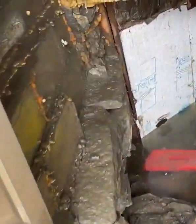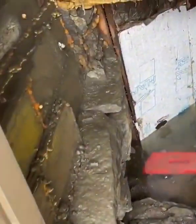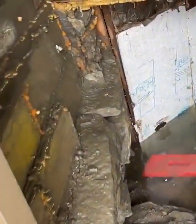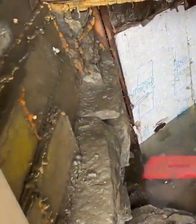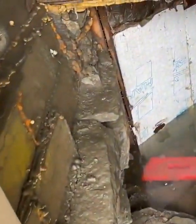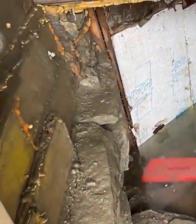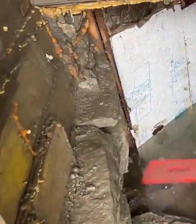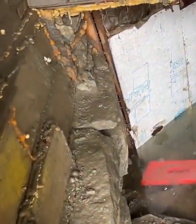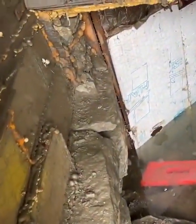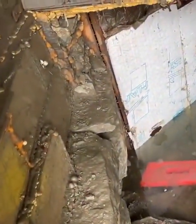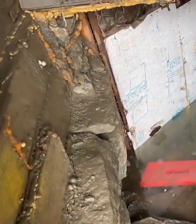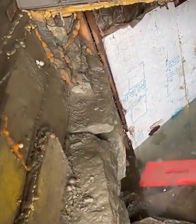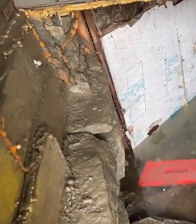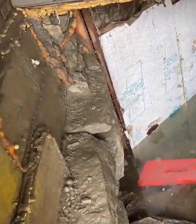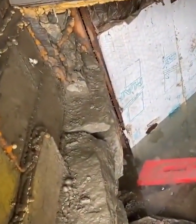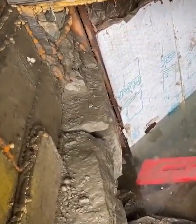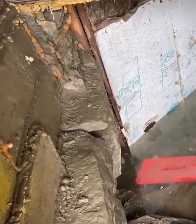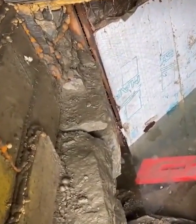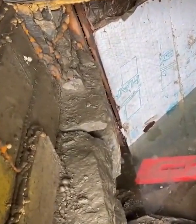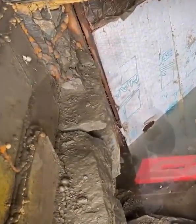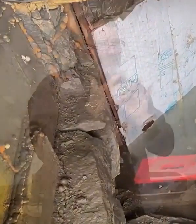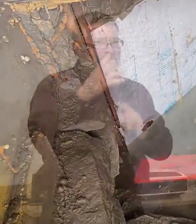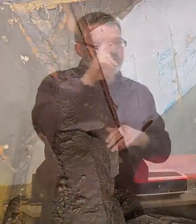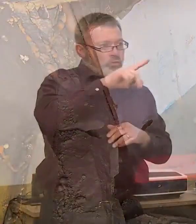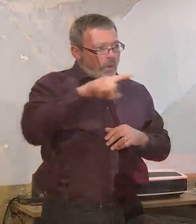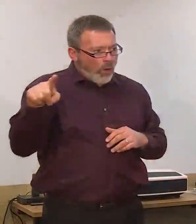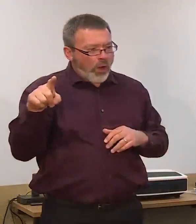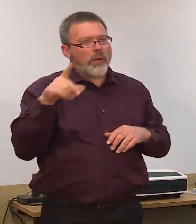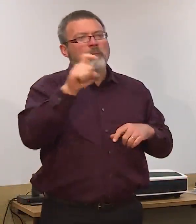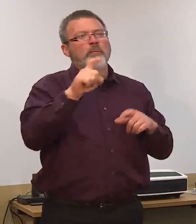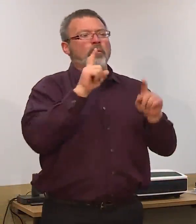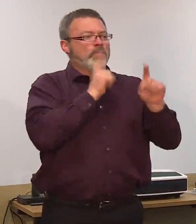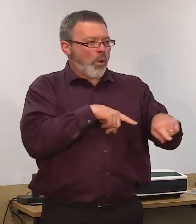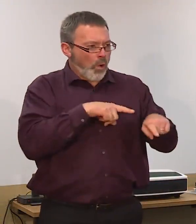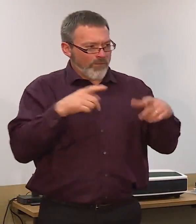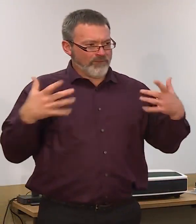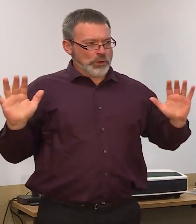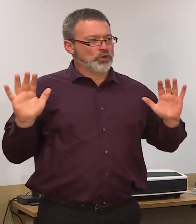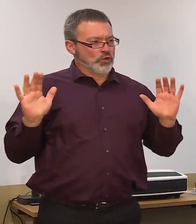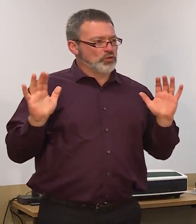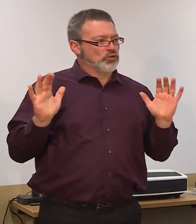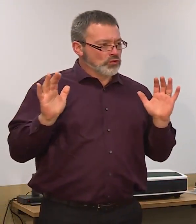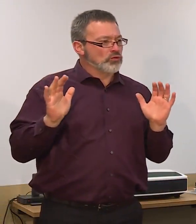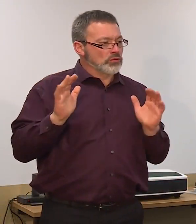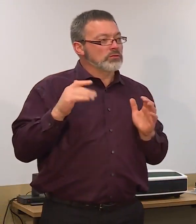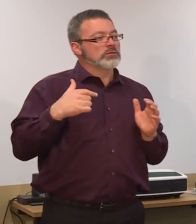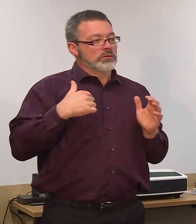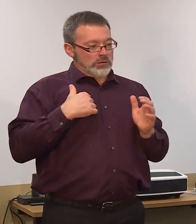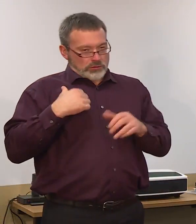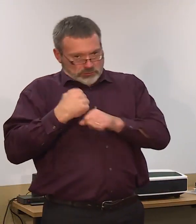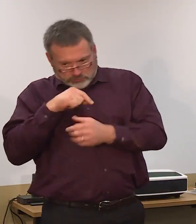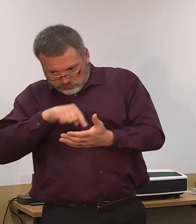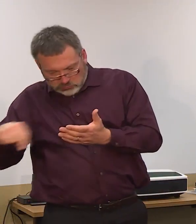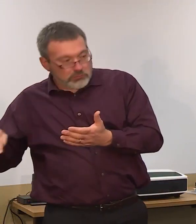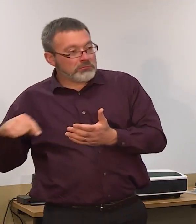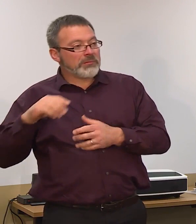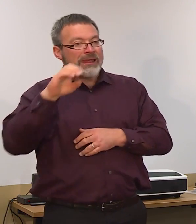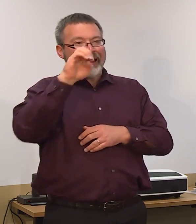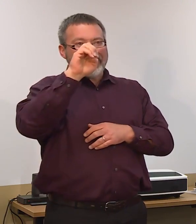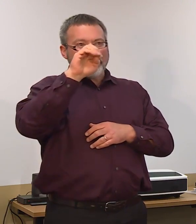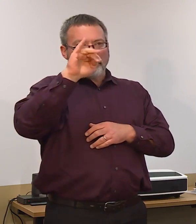1000 recipients, only a third have responded. You should have received an email from a vermont.gov address.